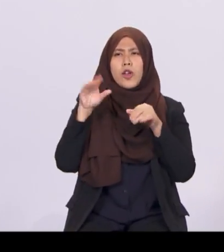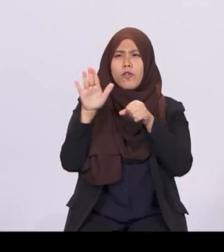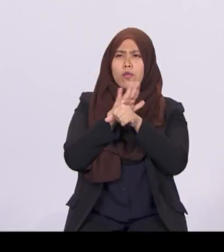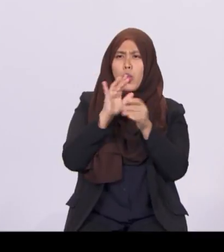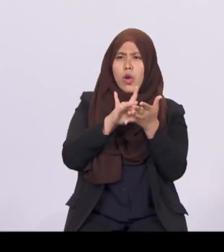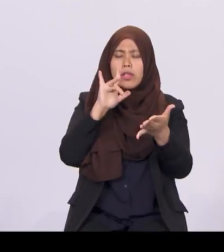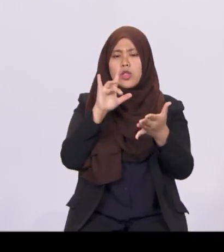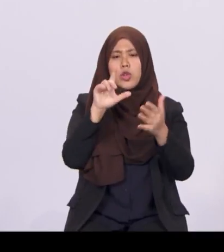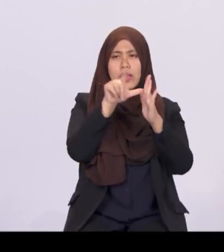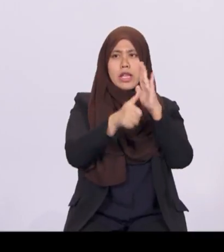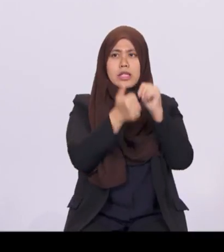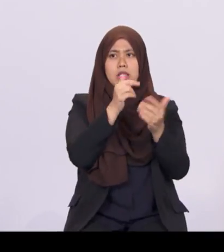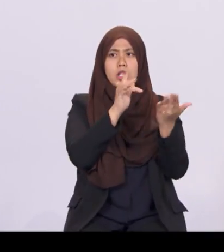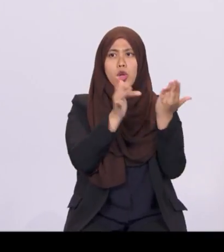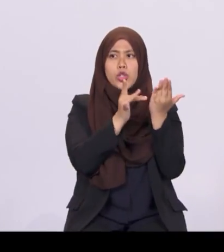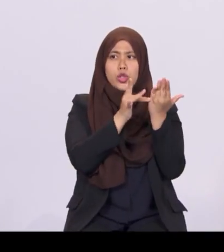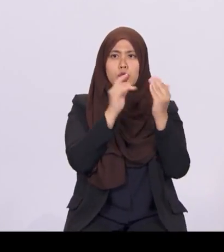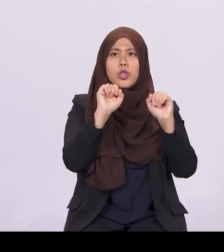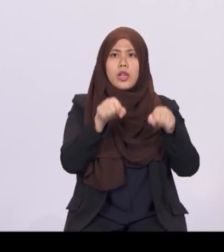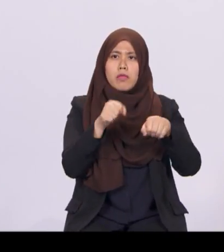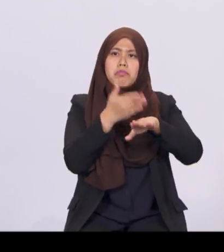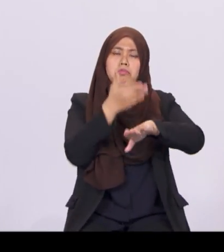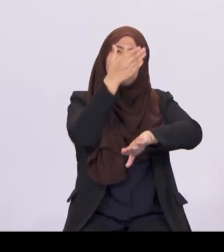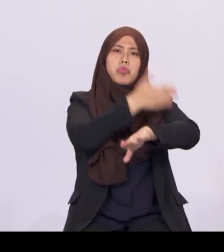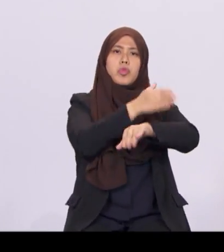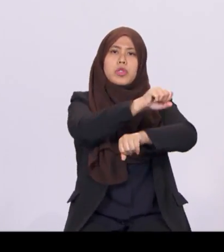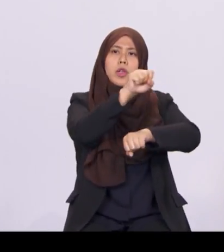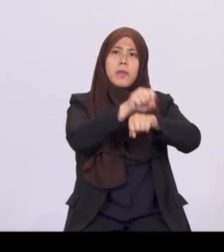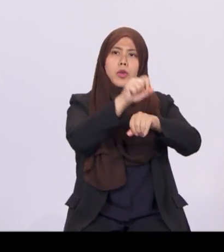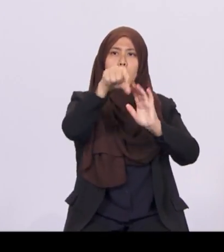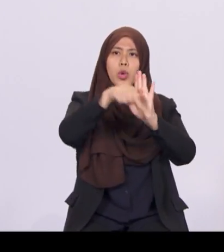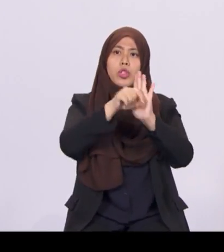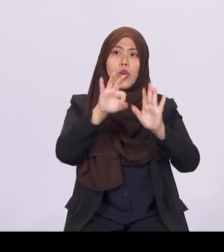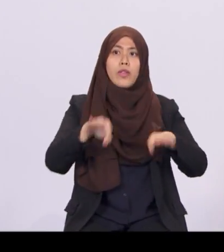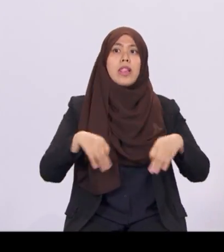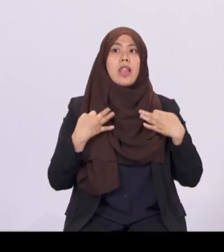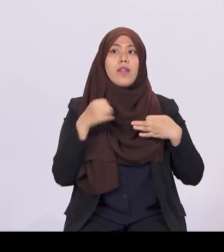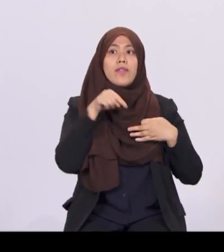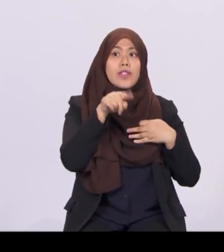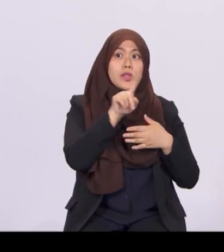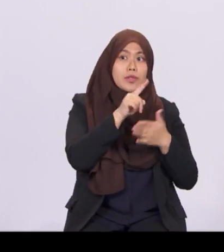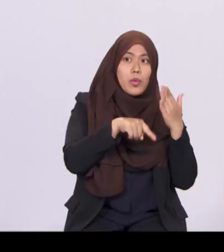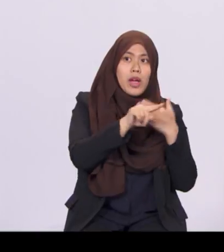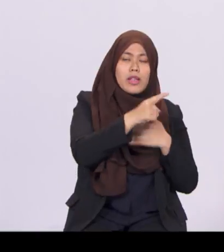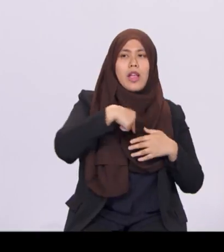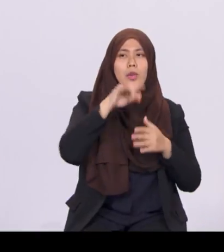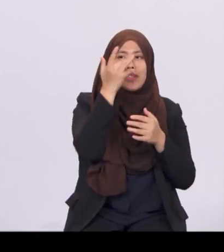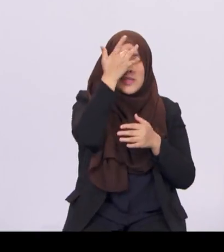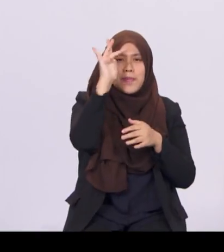technology to improve Singaporeans' quality of life. That is what our smart nation movement seeks to achieve.